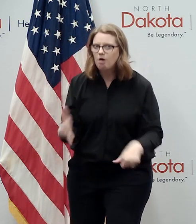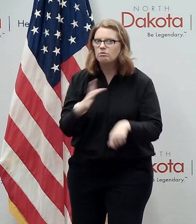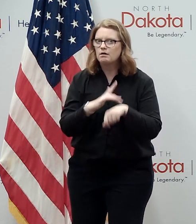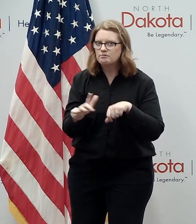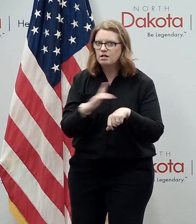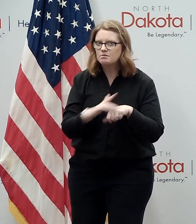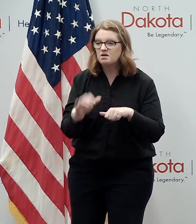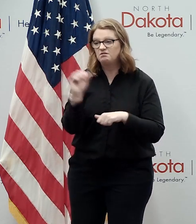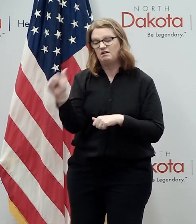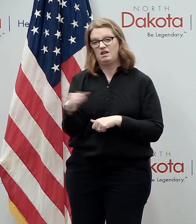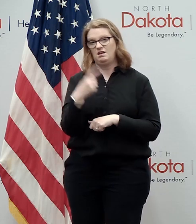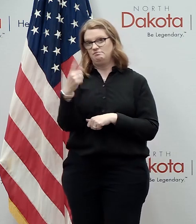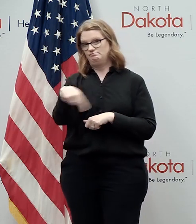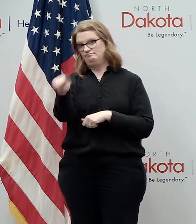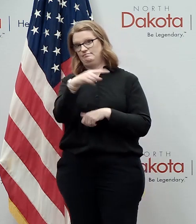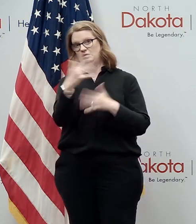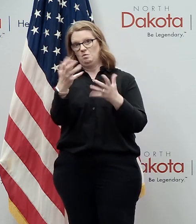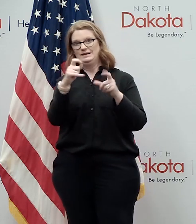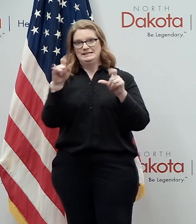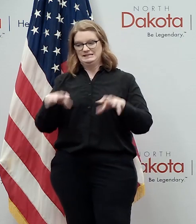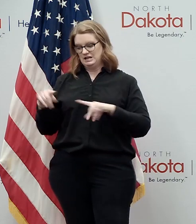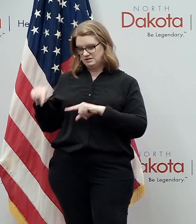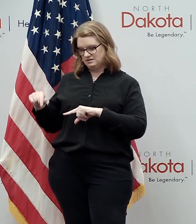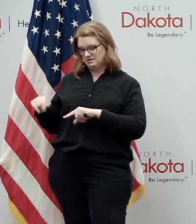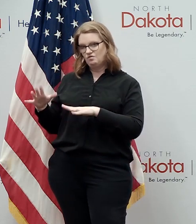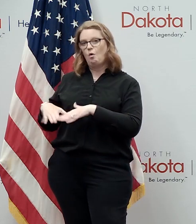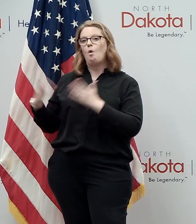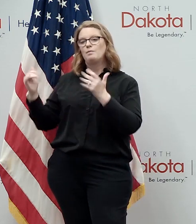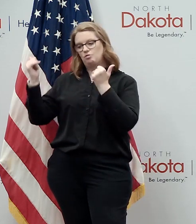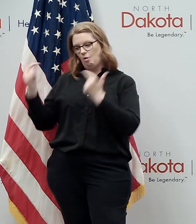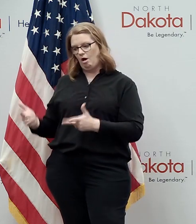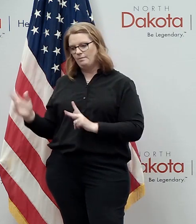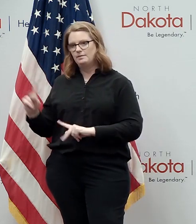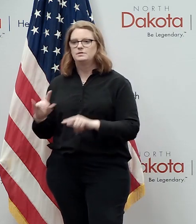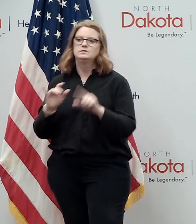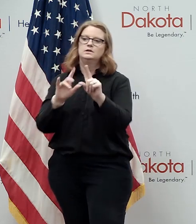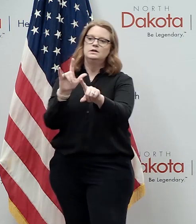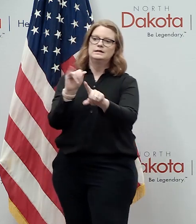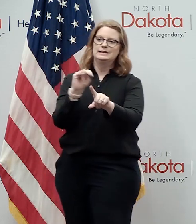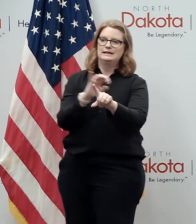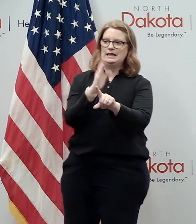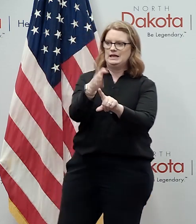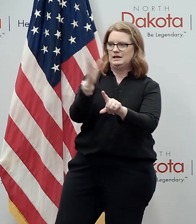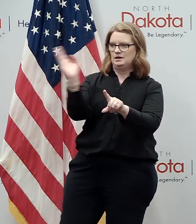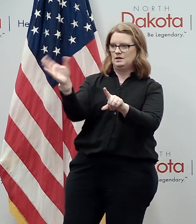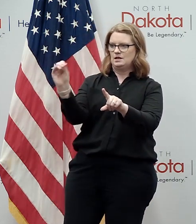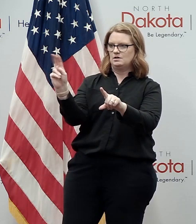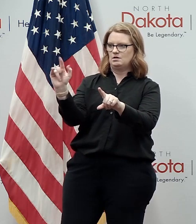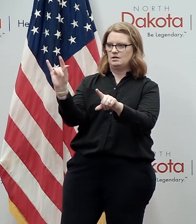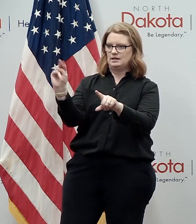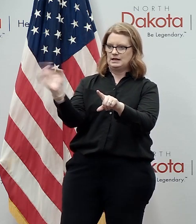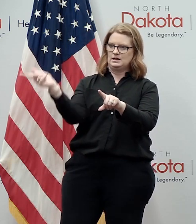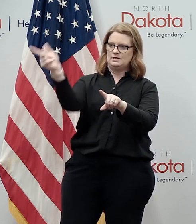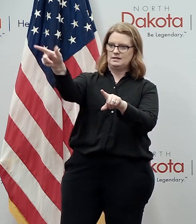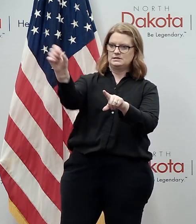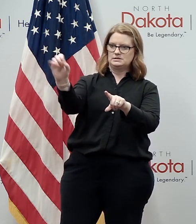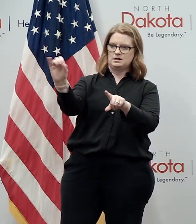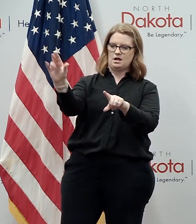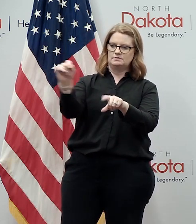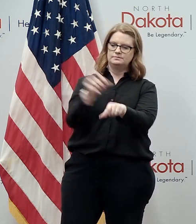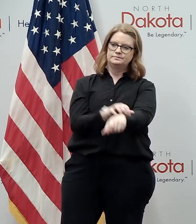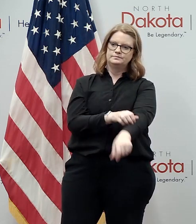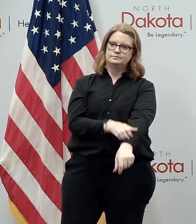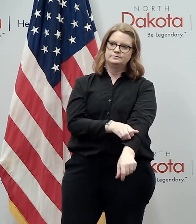again this would be for for others that want to get tested i'm going to lane was next then online then scott then we'll come back to